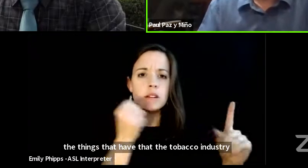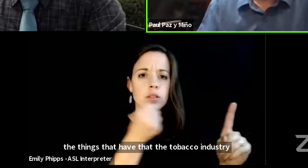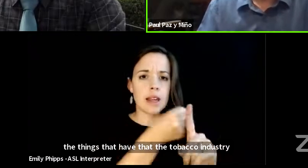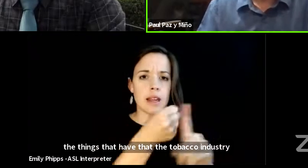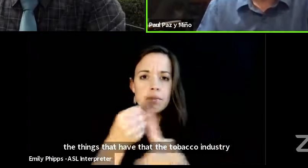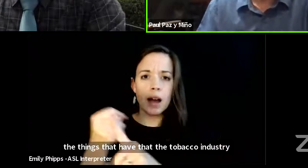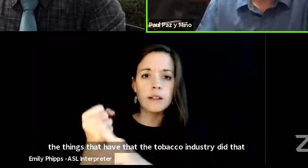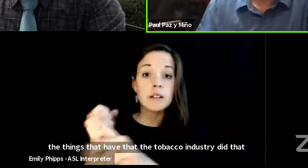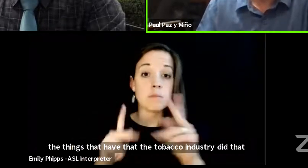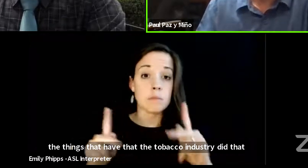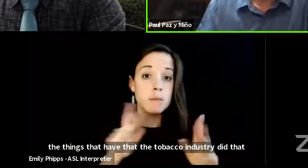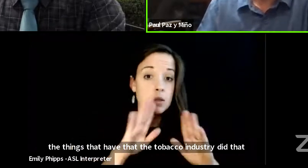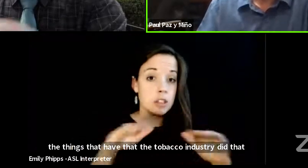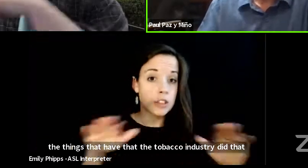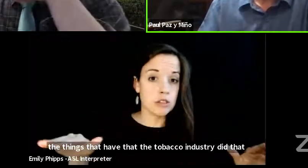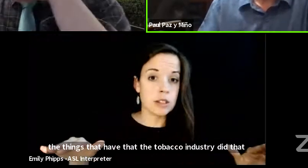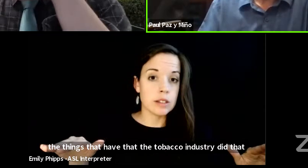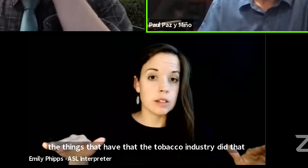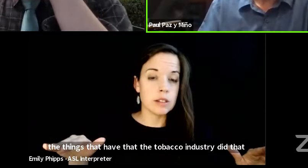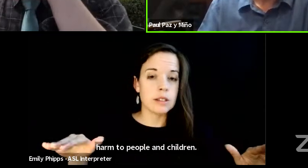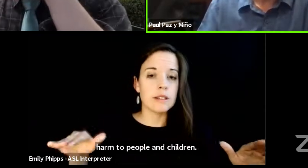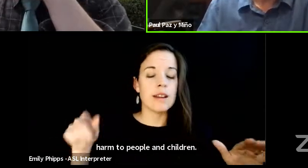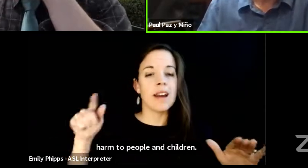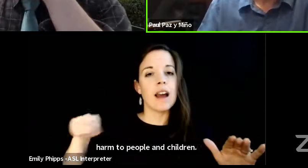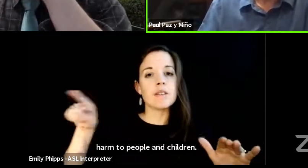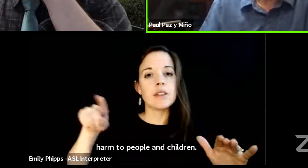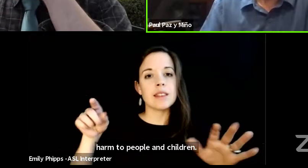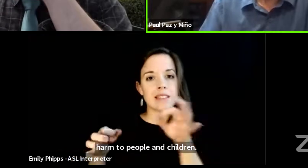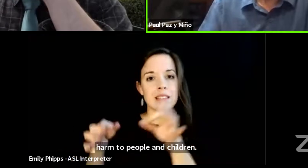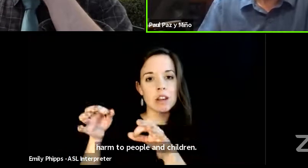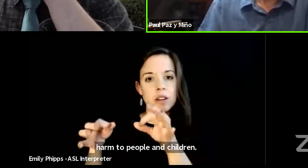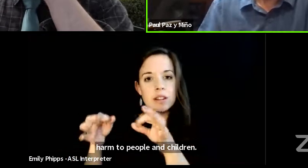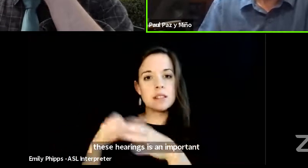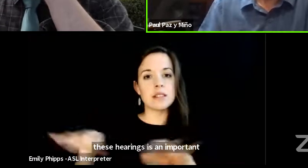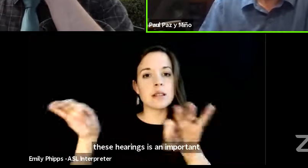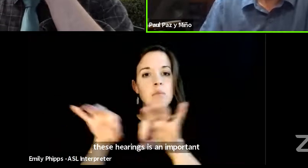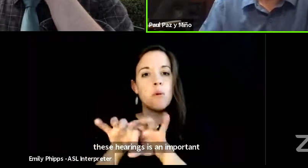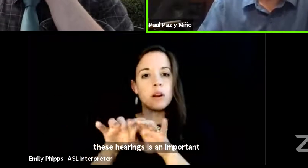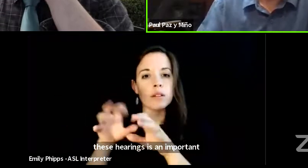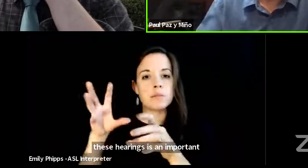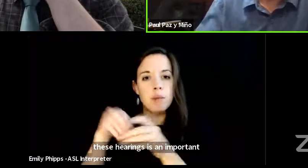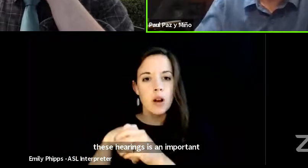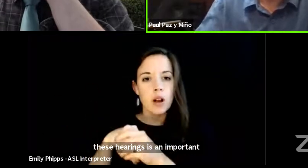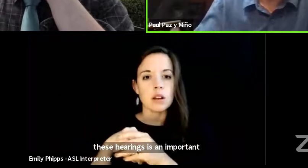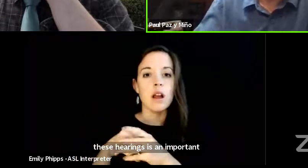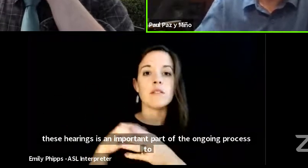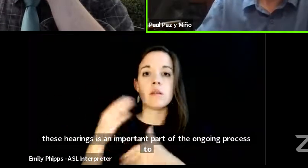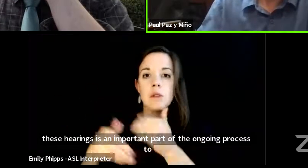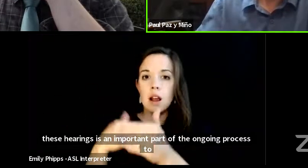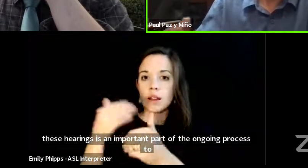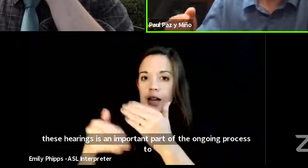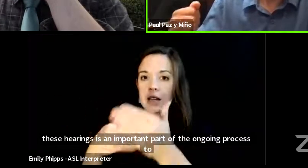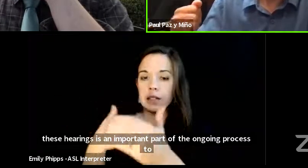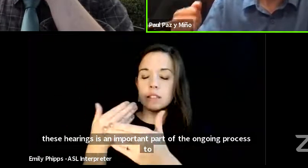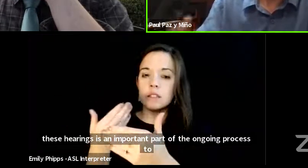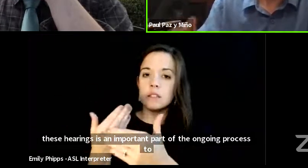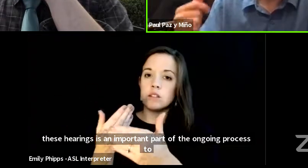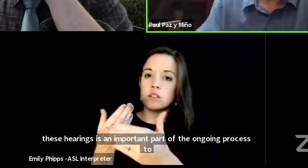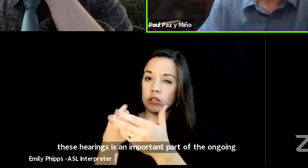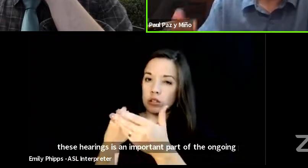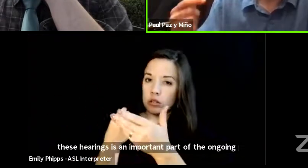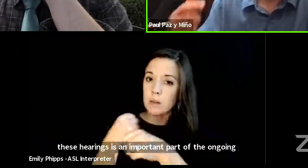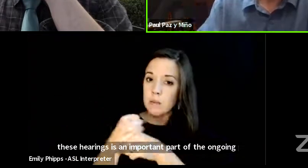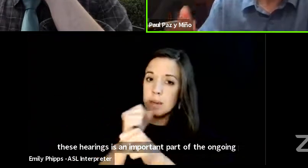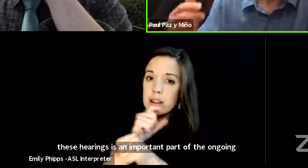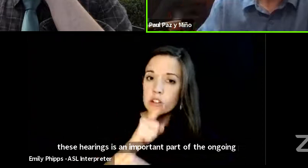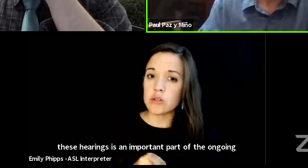having these hearings is an important part of the ongoing process to hold corporations like